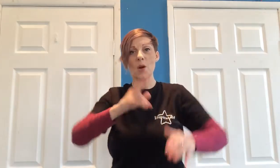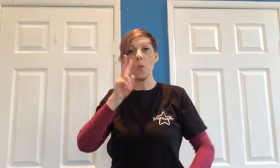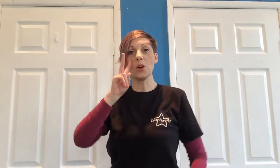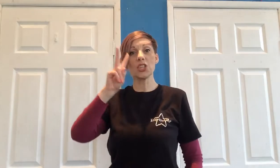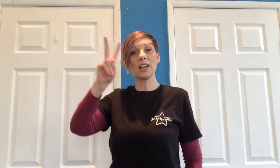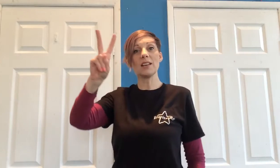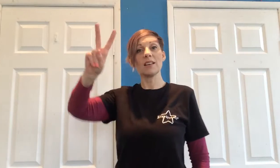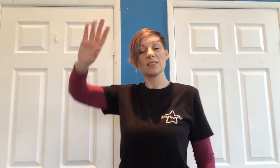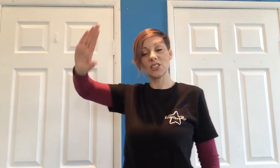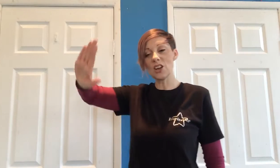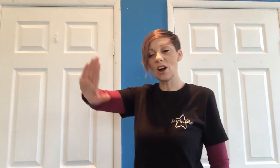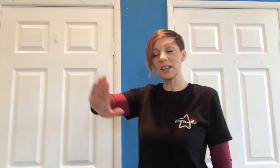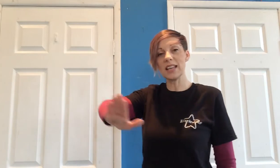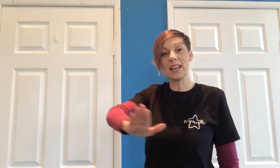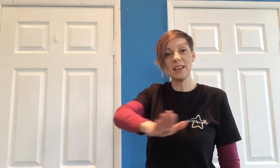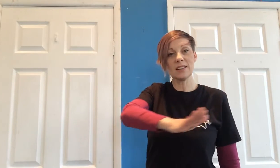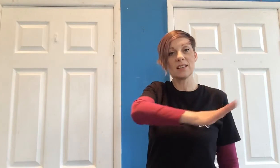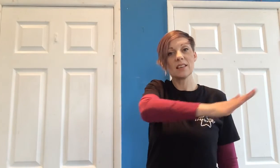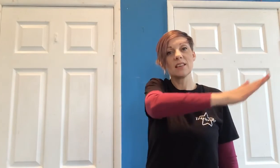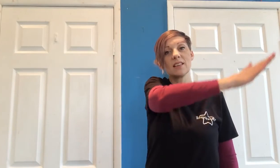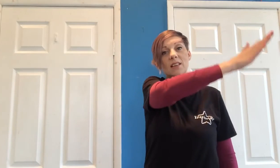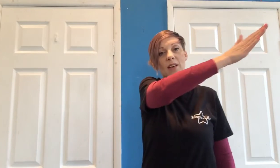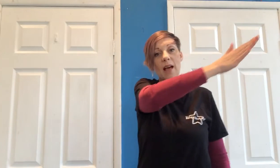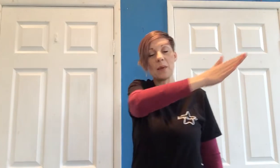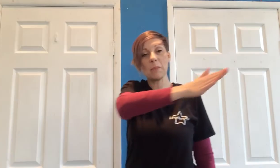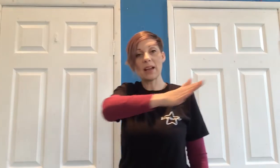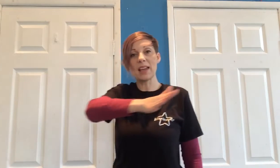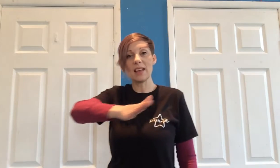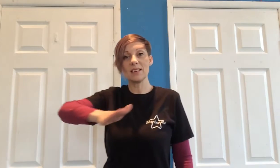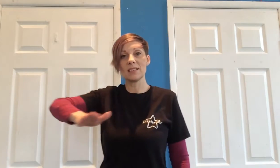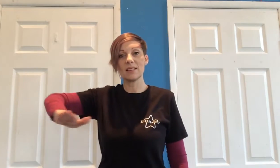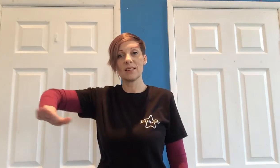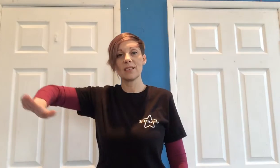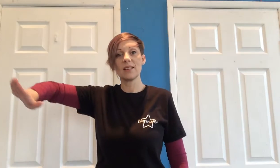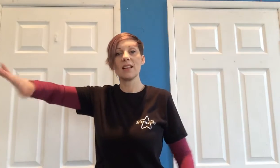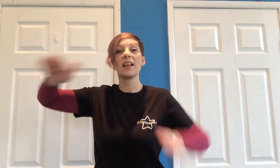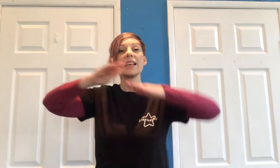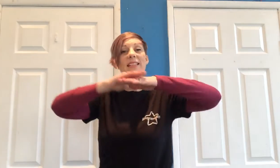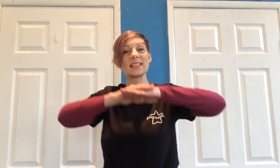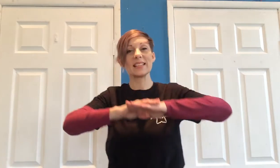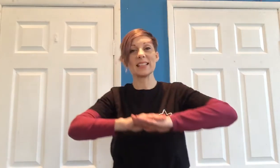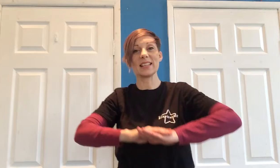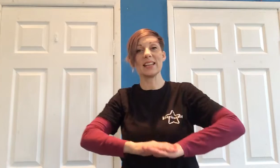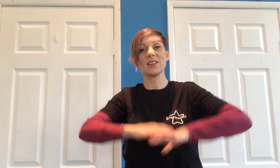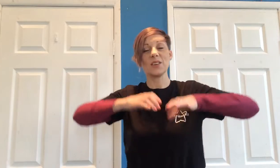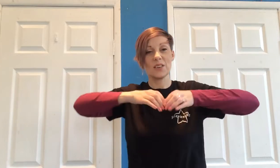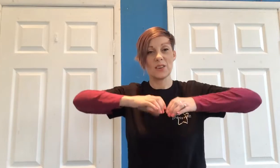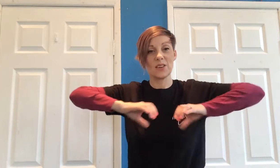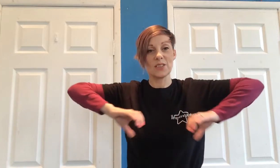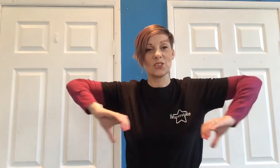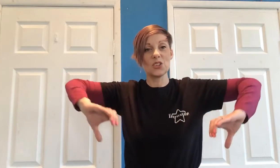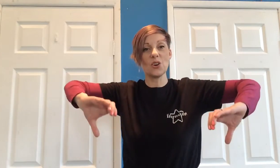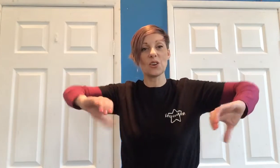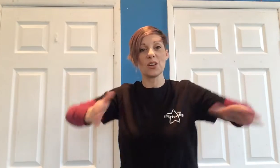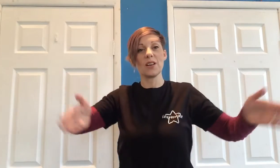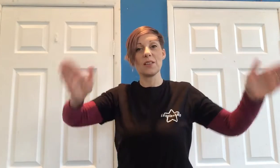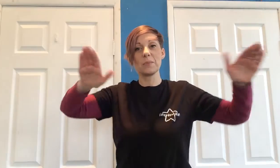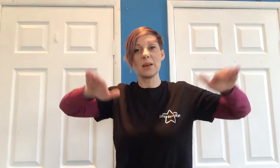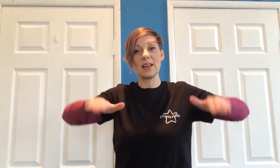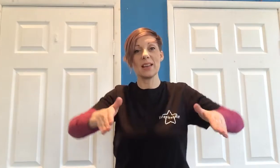the tide in and then back again sitting on the dock of the bay